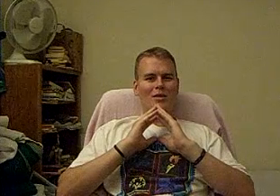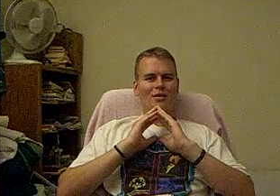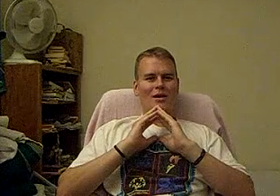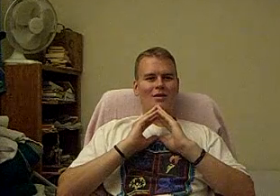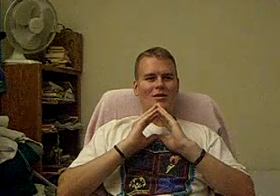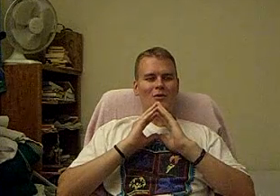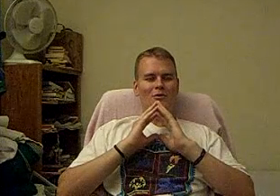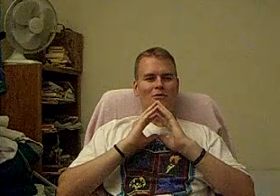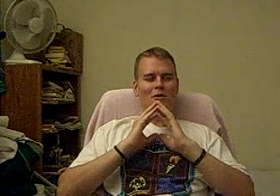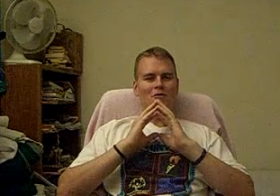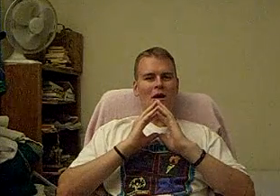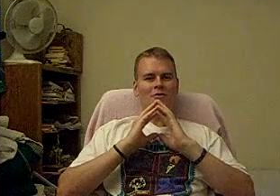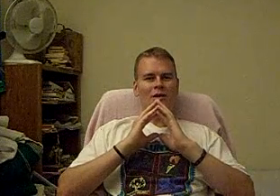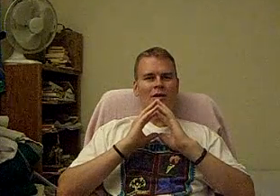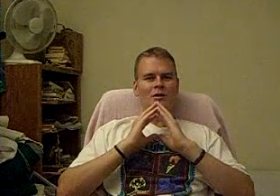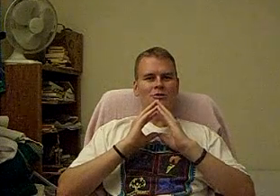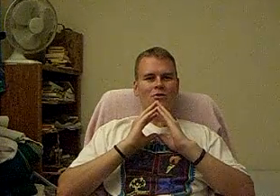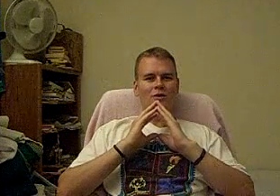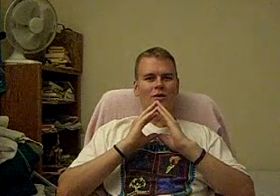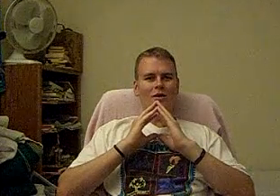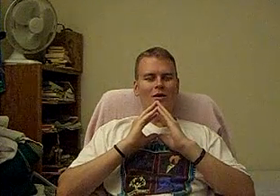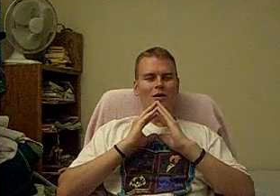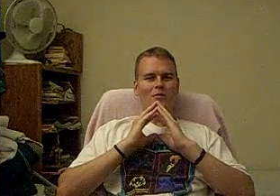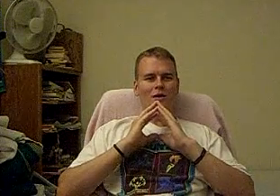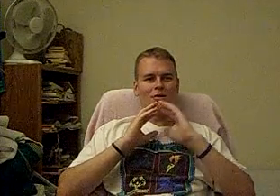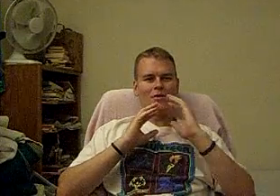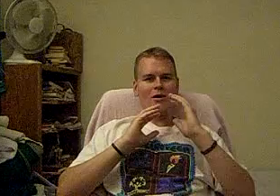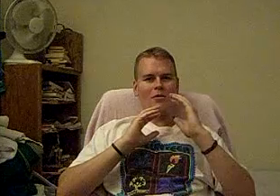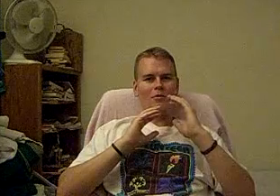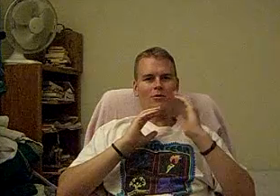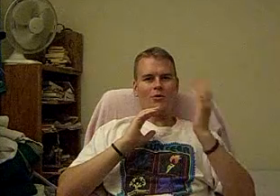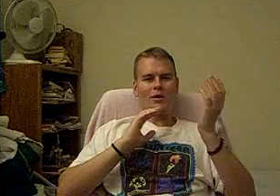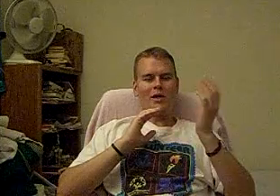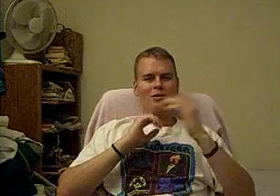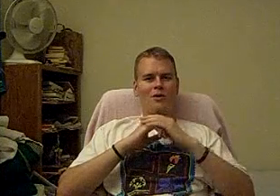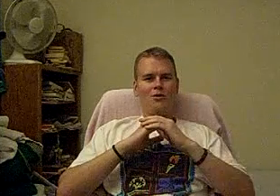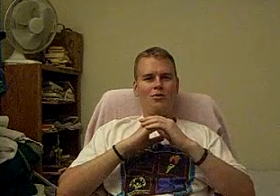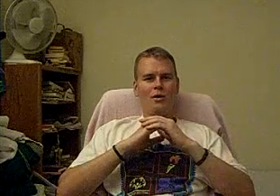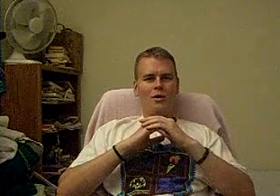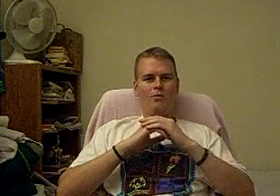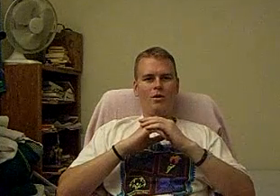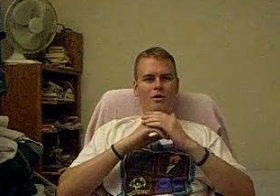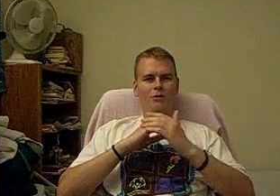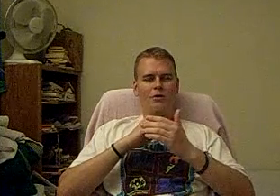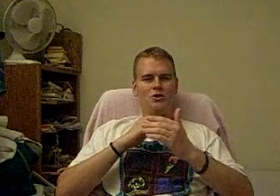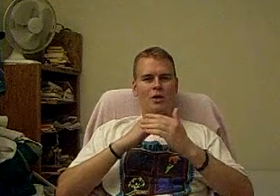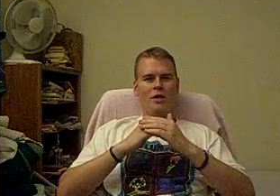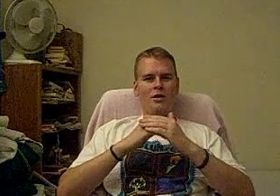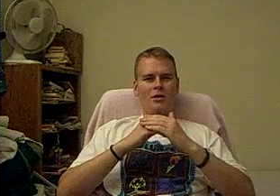think that it would be very fascinating and interesting. Because then, so by the end of day three, you finish the editing,